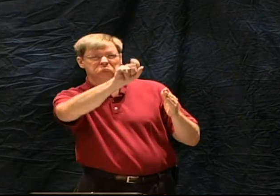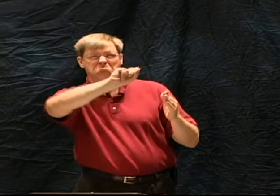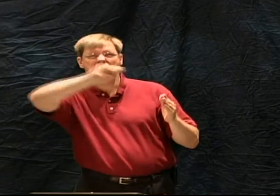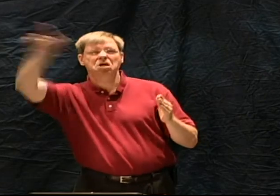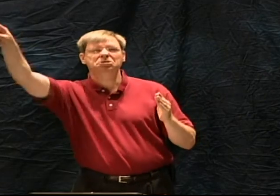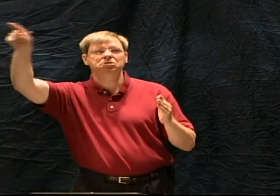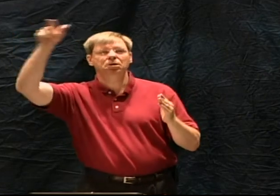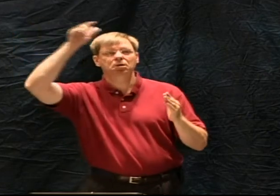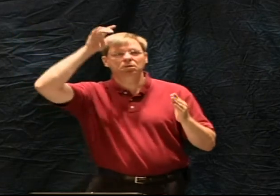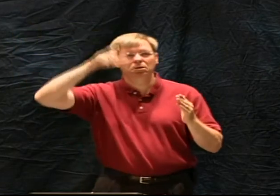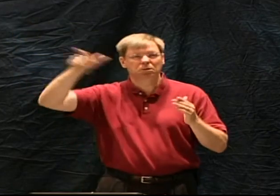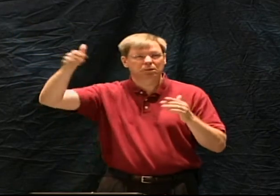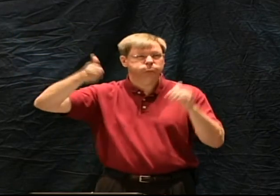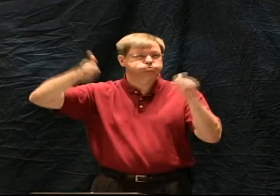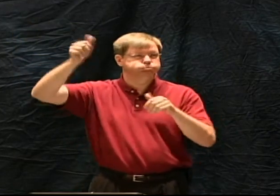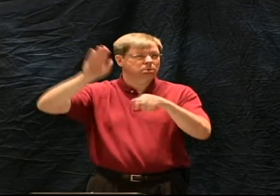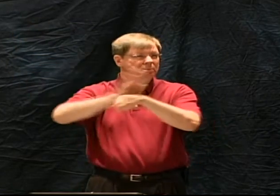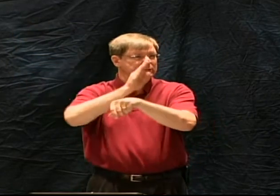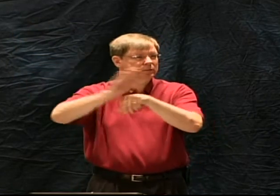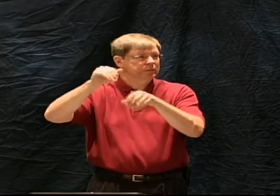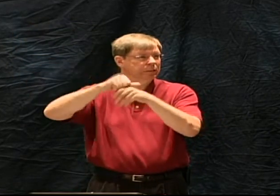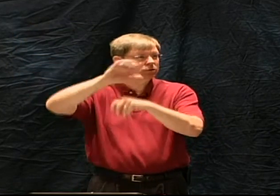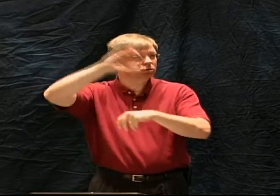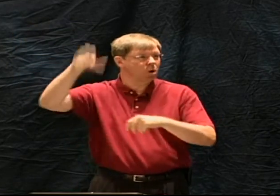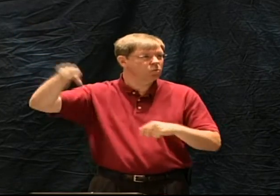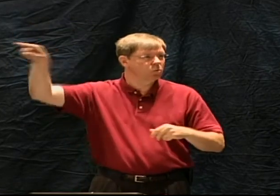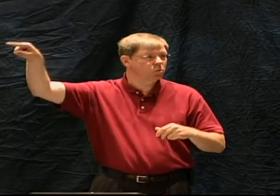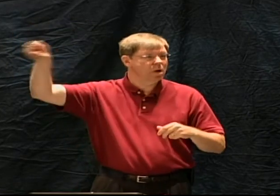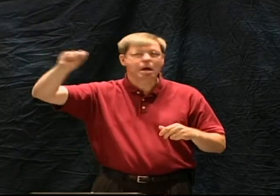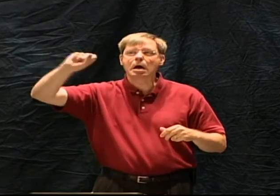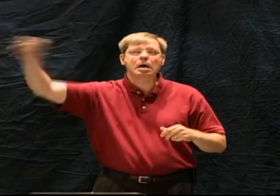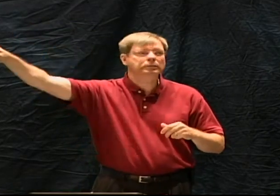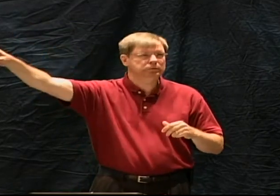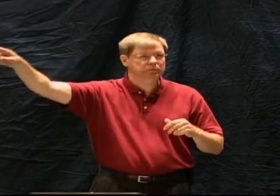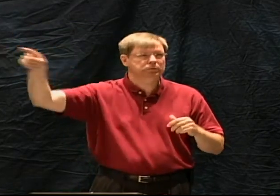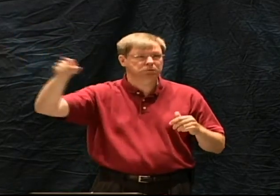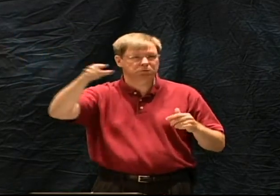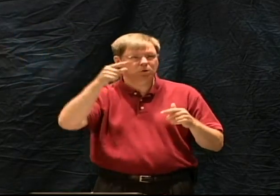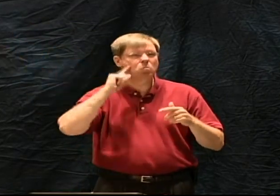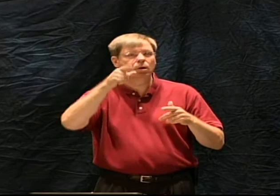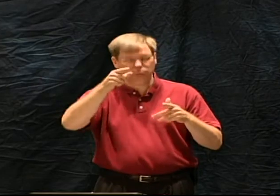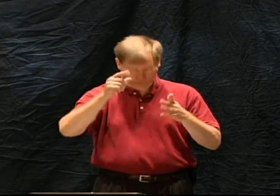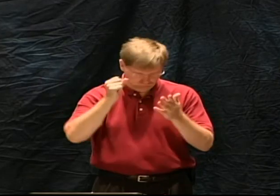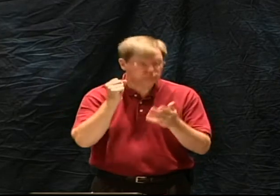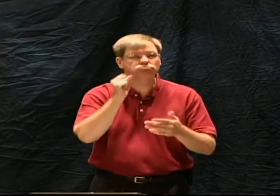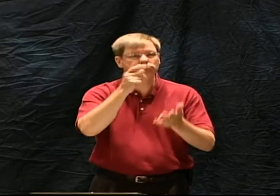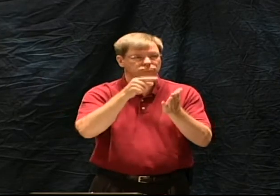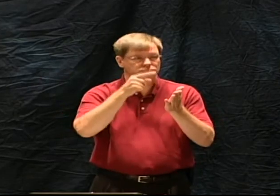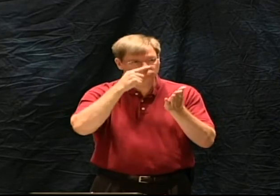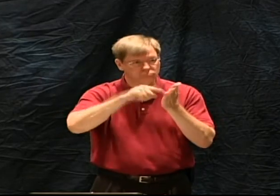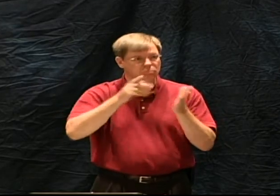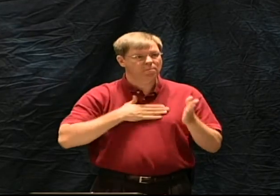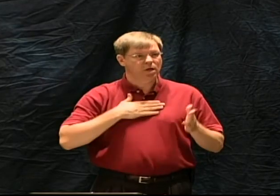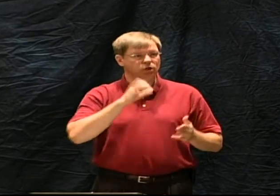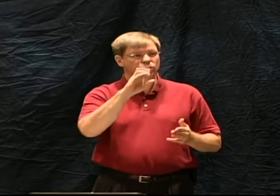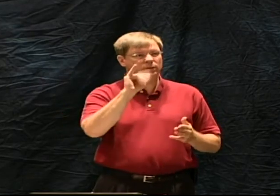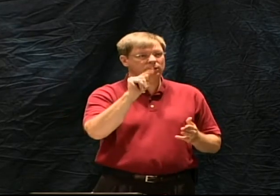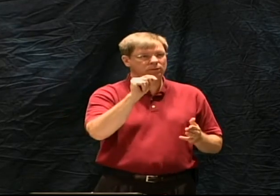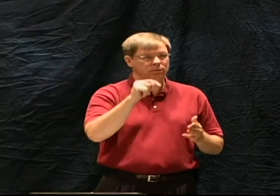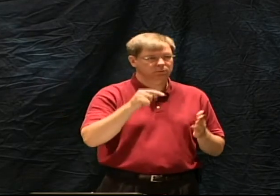It's a promise to pay. And this person who wrote the promissory notes said that if you needed